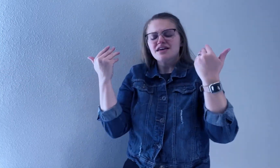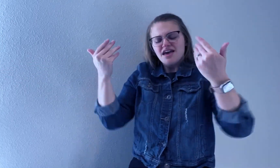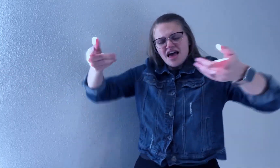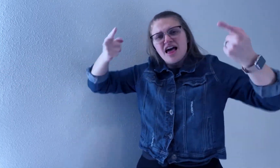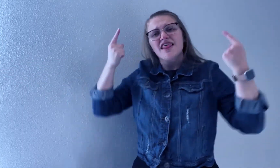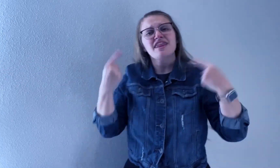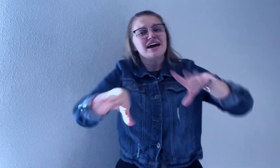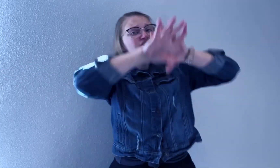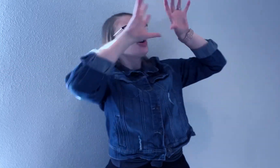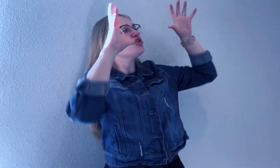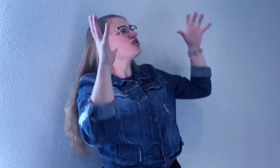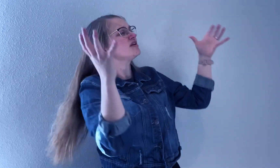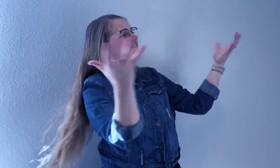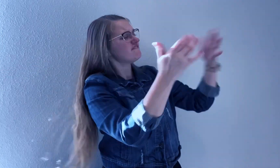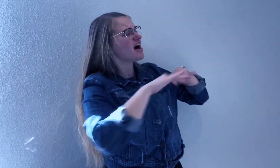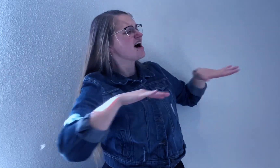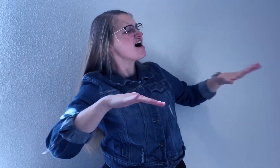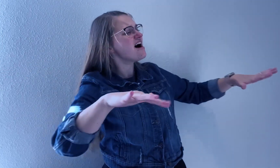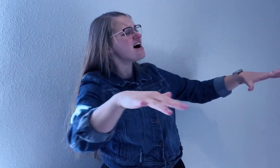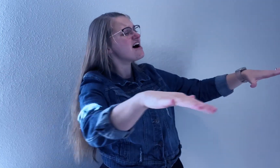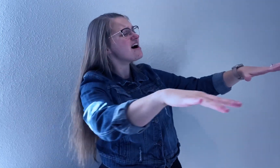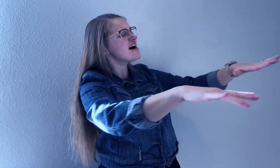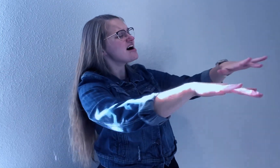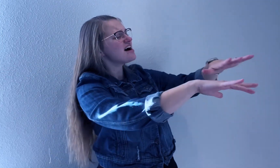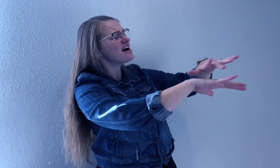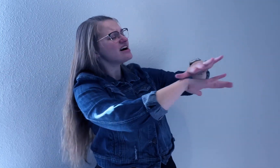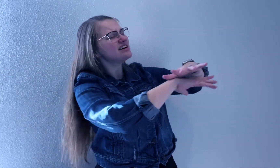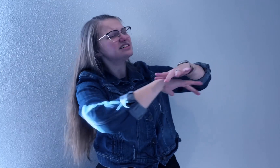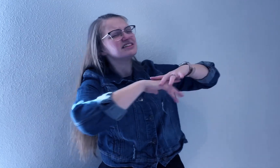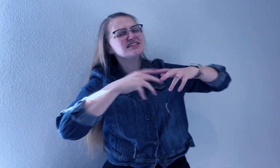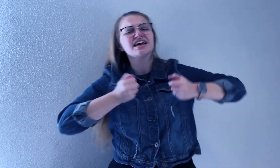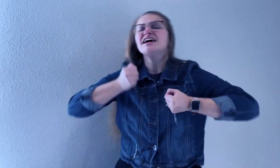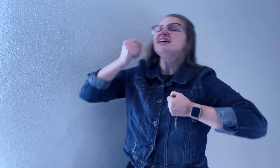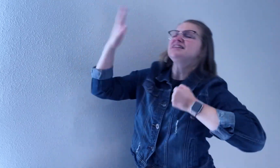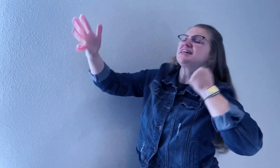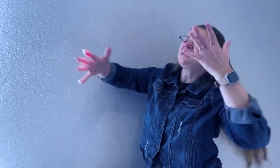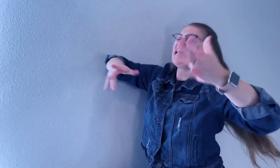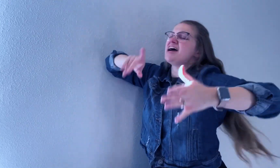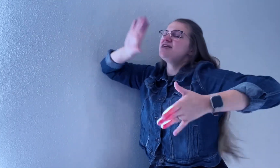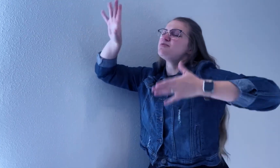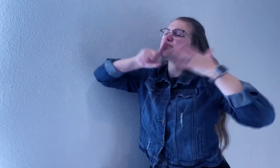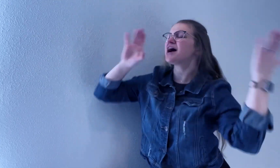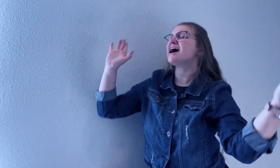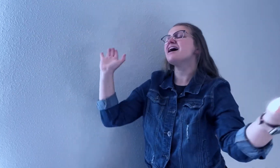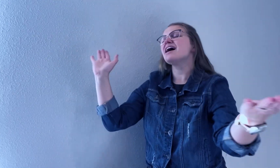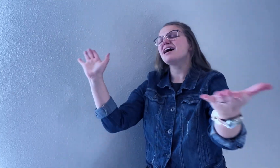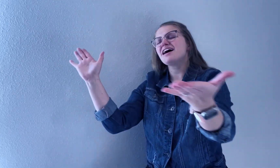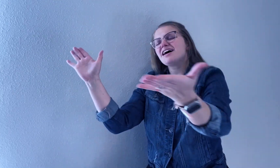The universe declares your prize